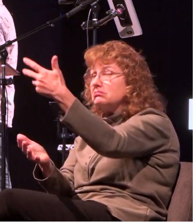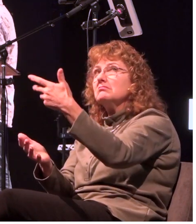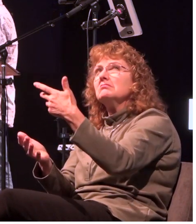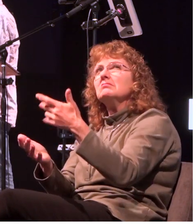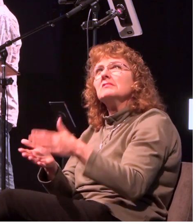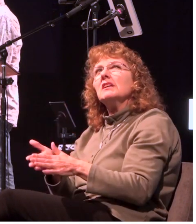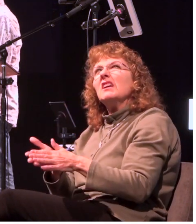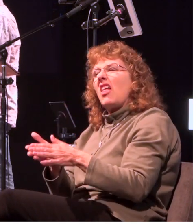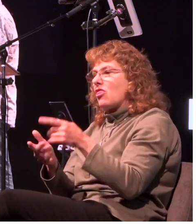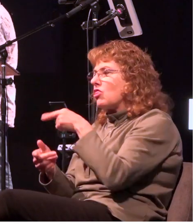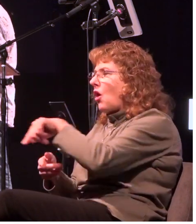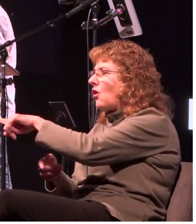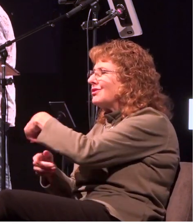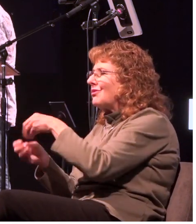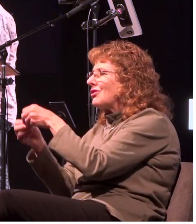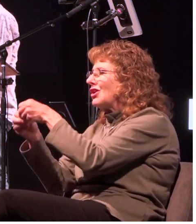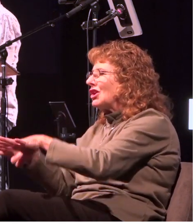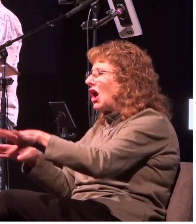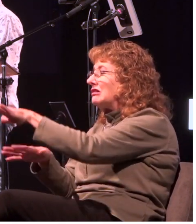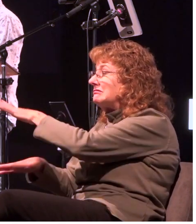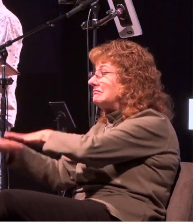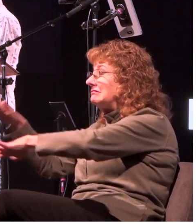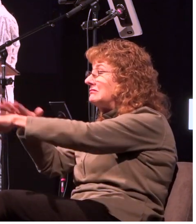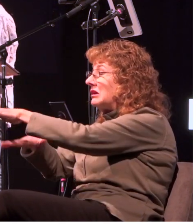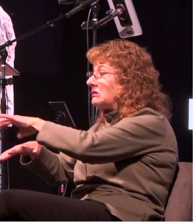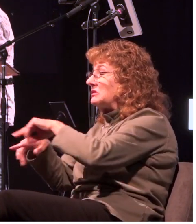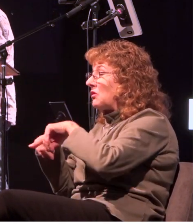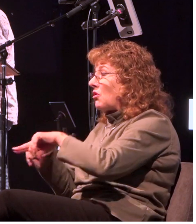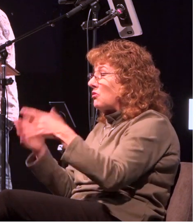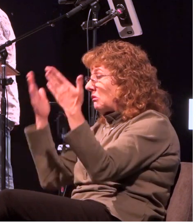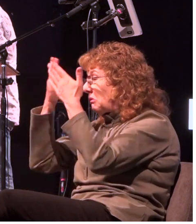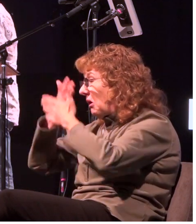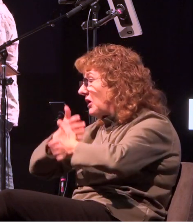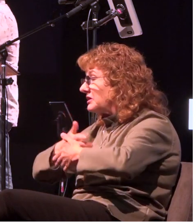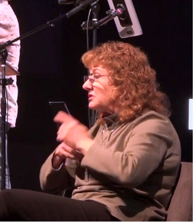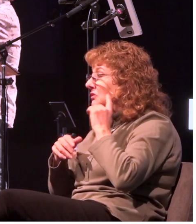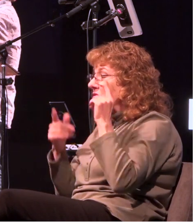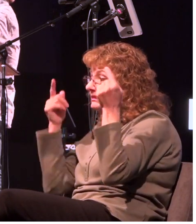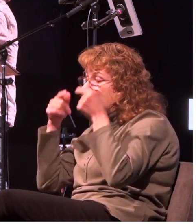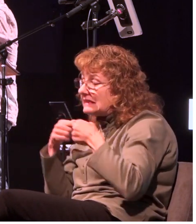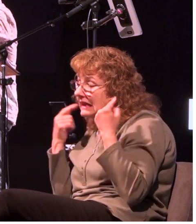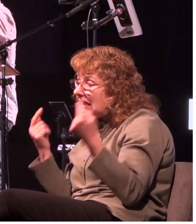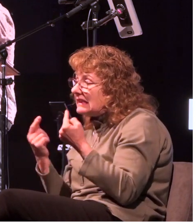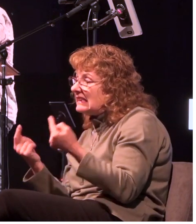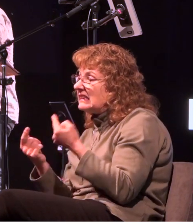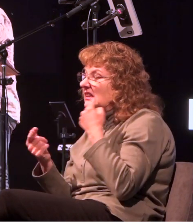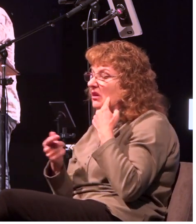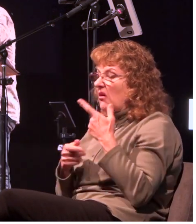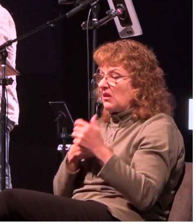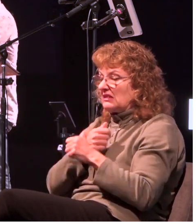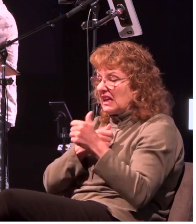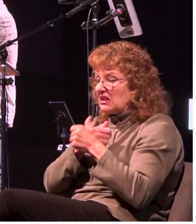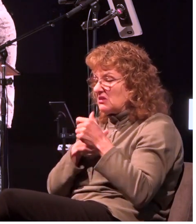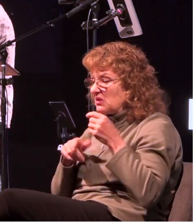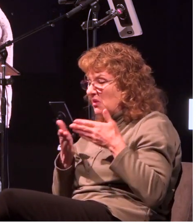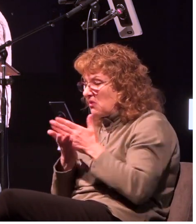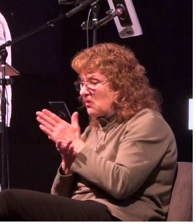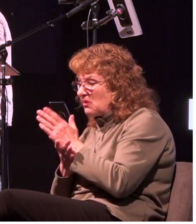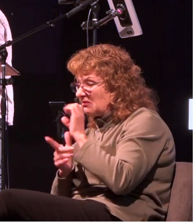in the wilderness those that were lost in darkness those that were lost in sin those who were imperiled by circumstances and so now he's saying